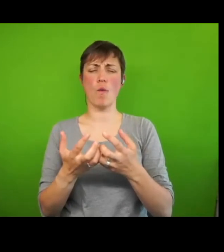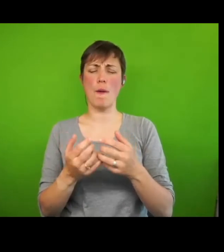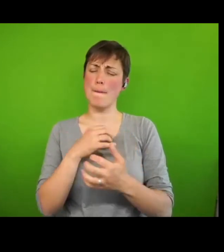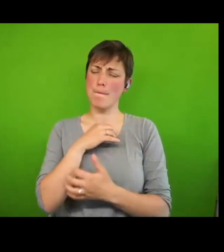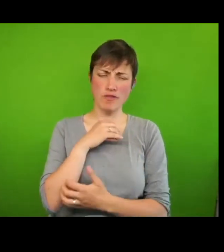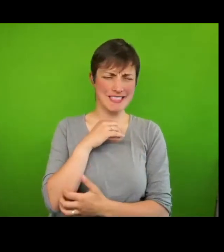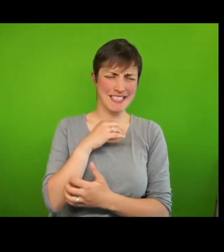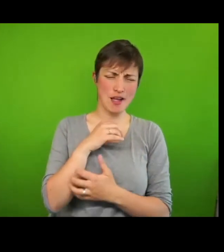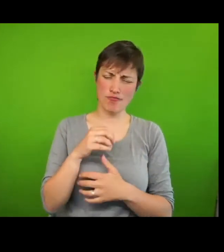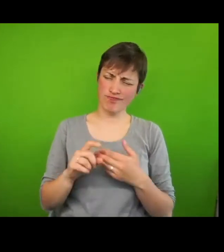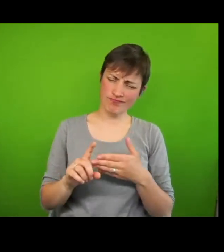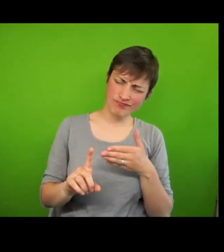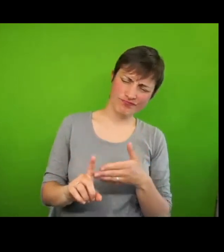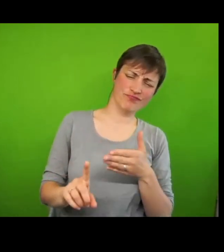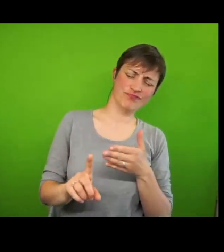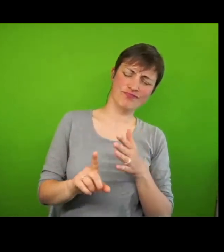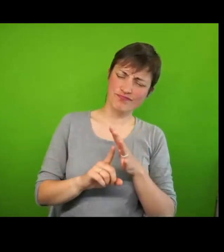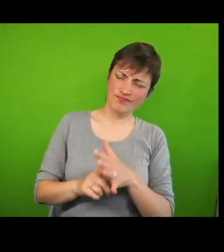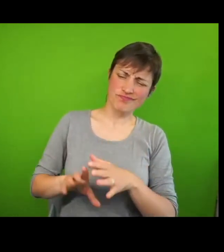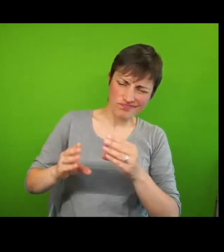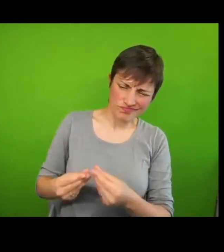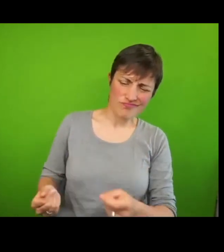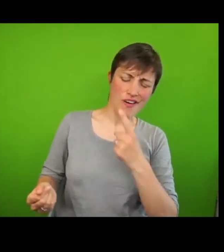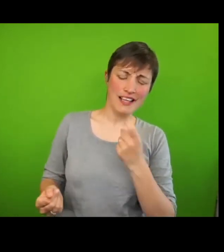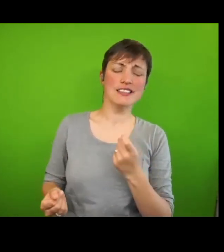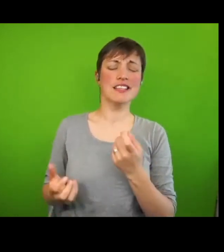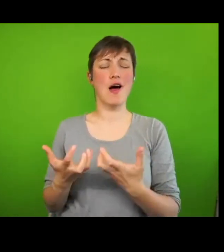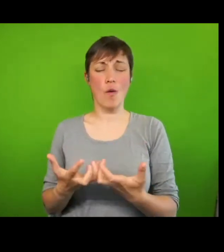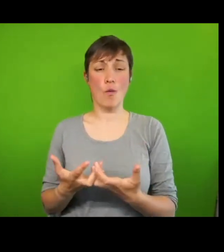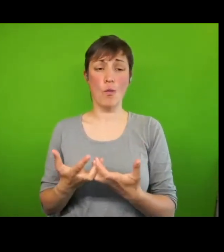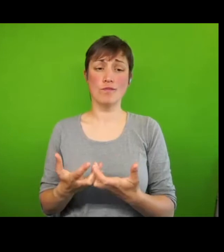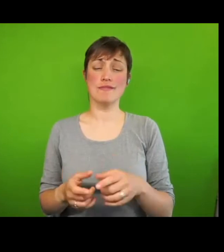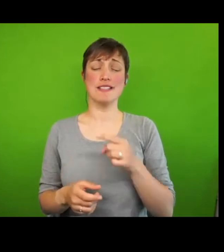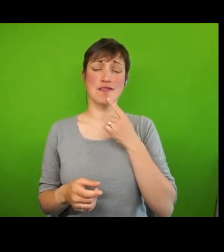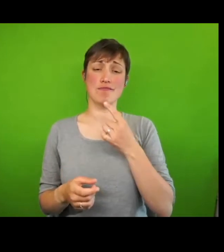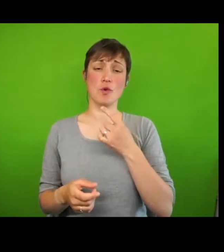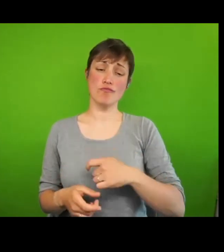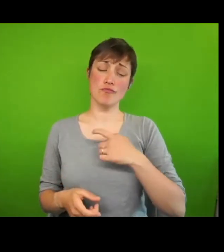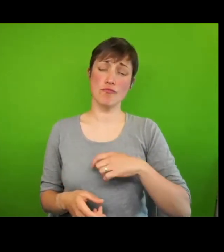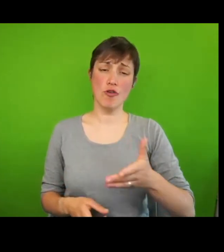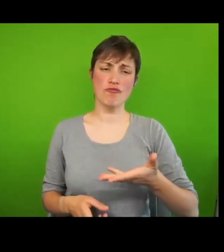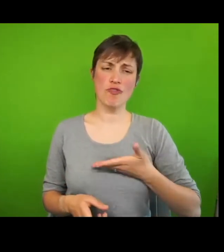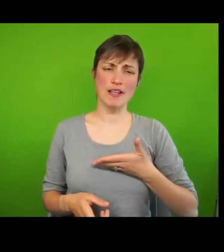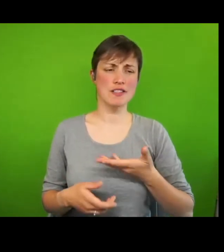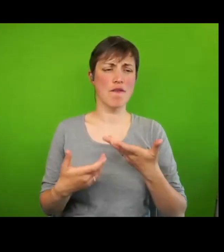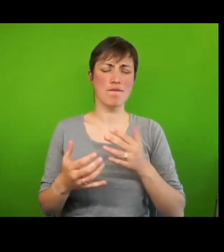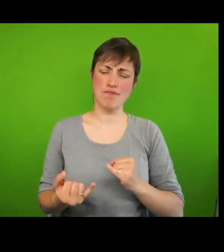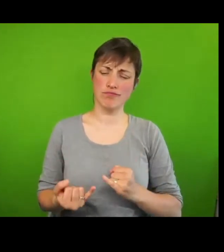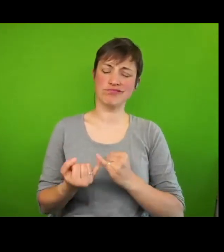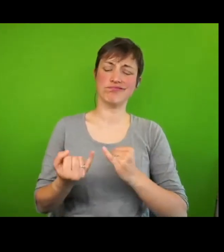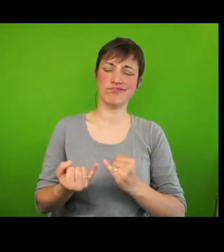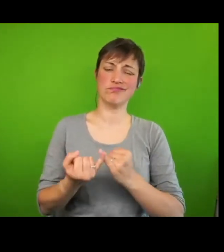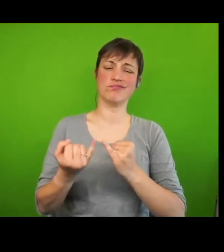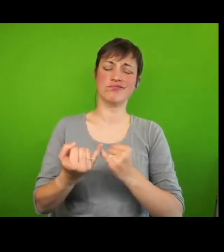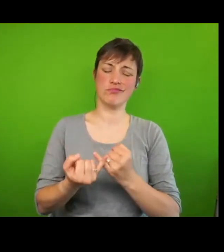approaches to combating it, points to evidence that human rights have been used to challenge the effects of regressive welfare reform